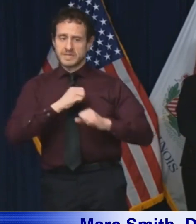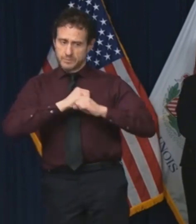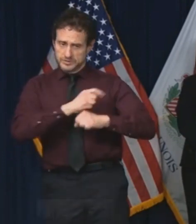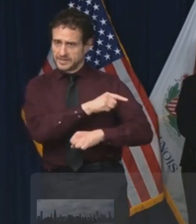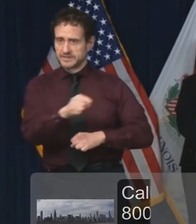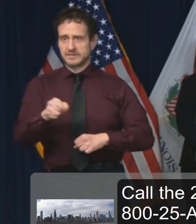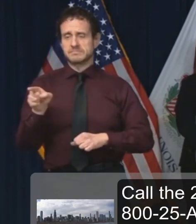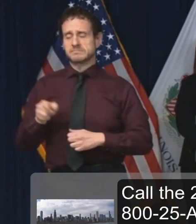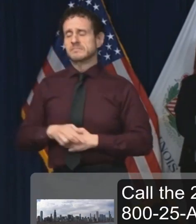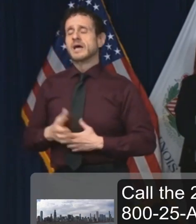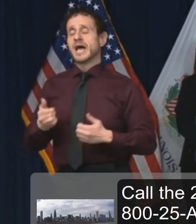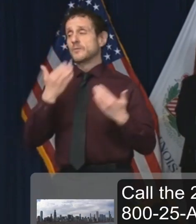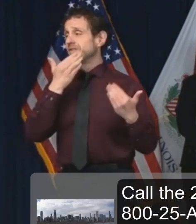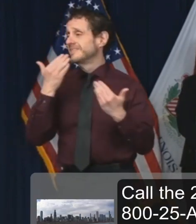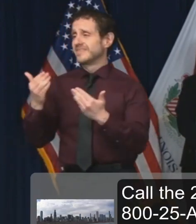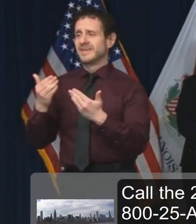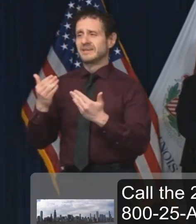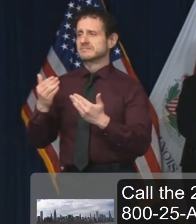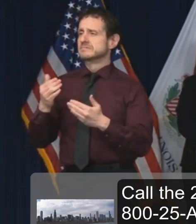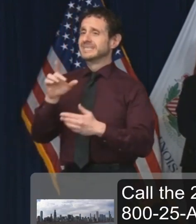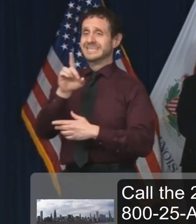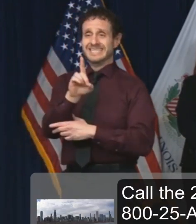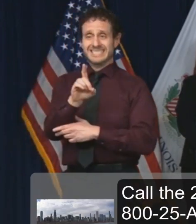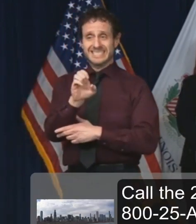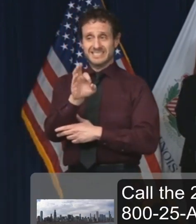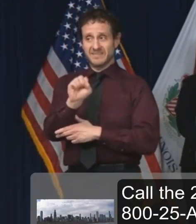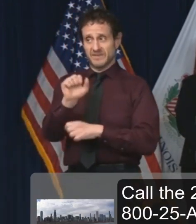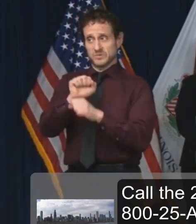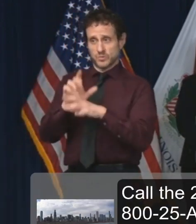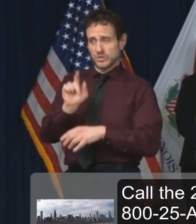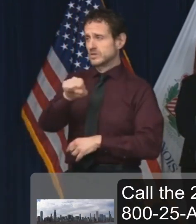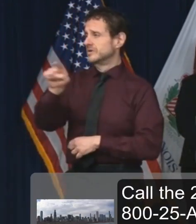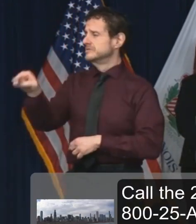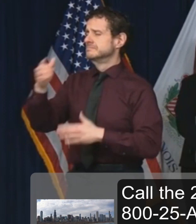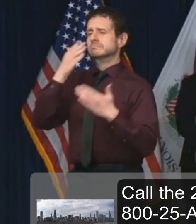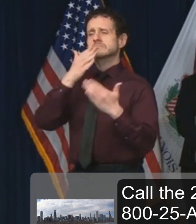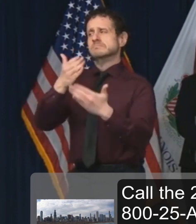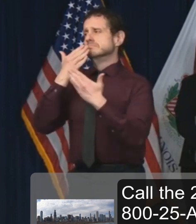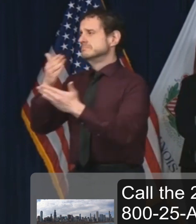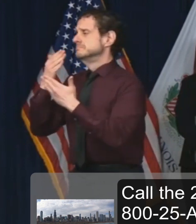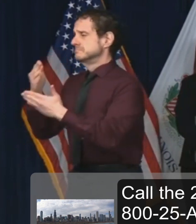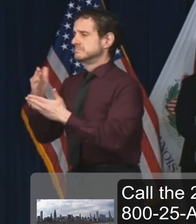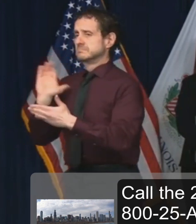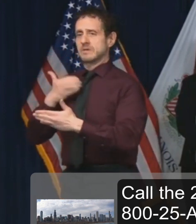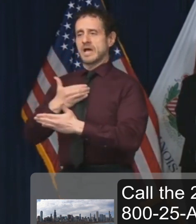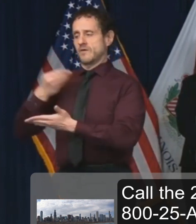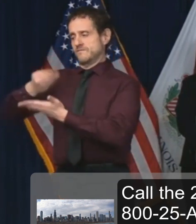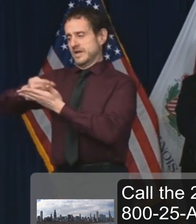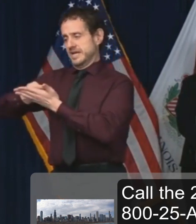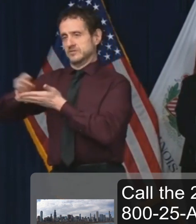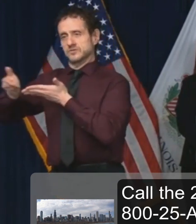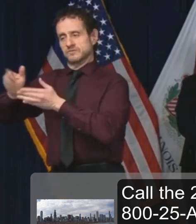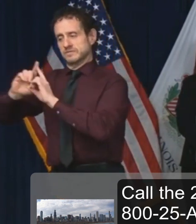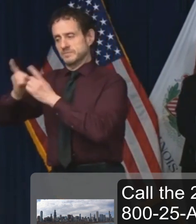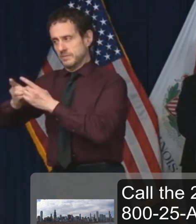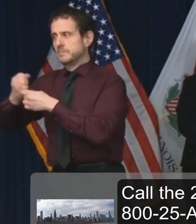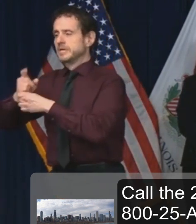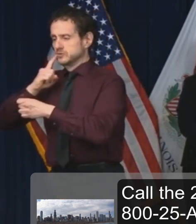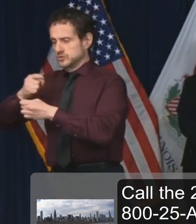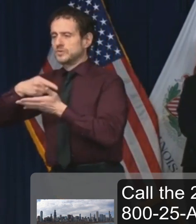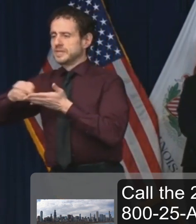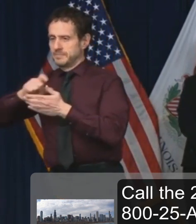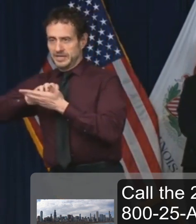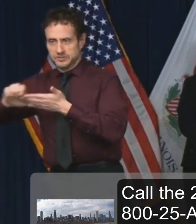I would like to personally thank every DCFS employee from our fiscal department who ensure checks go